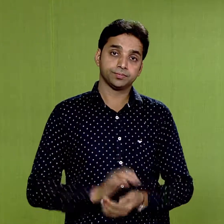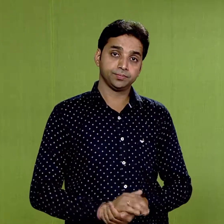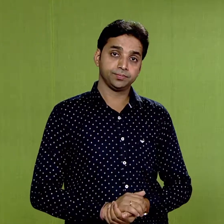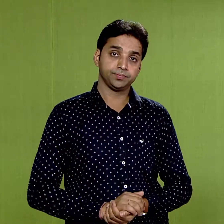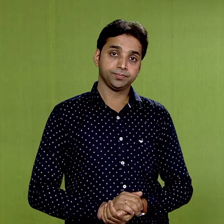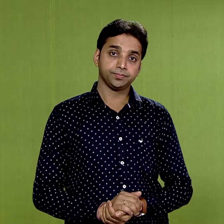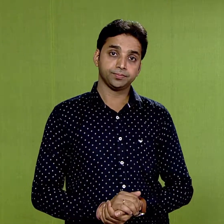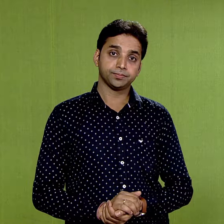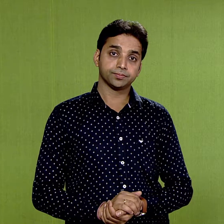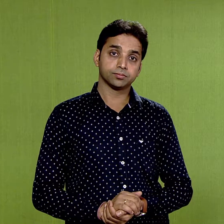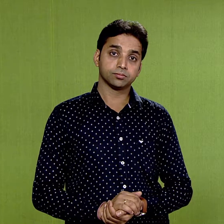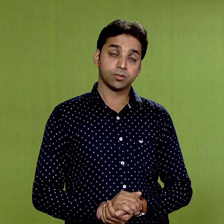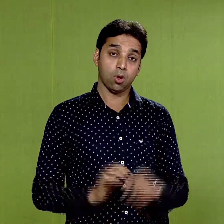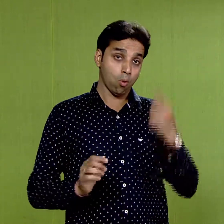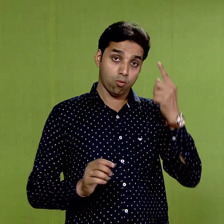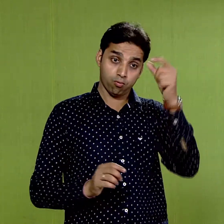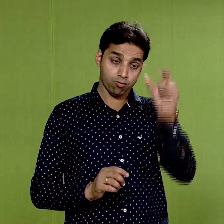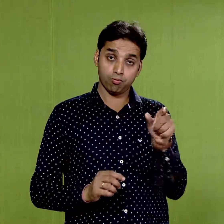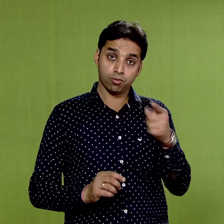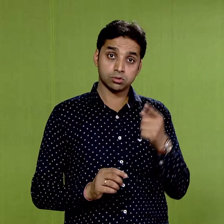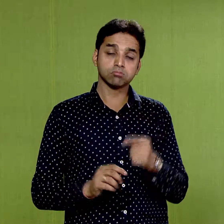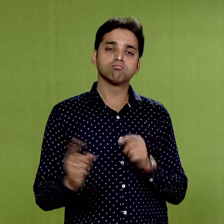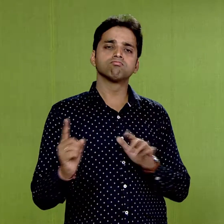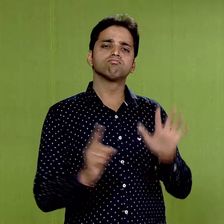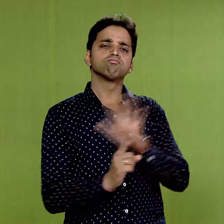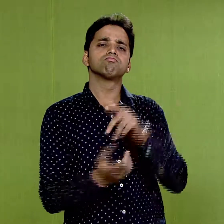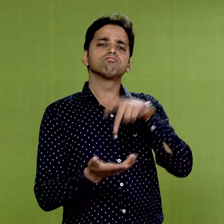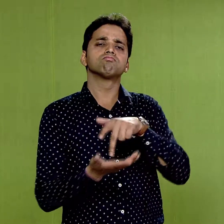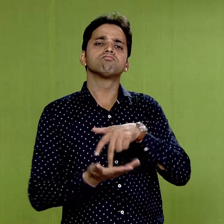The first was the representation of the folklore.